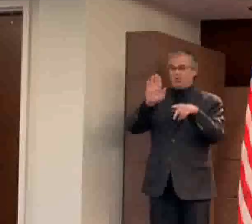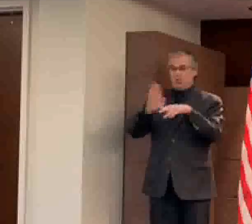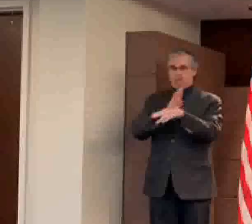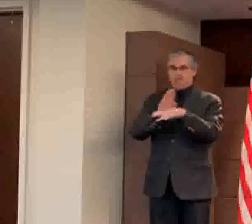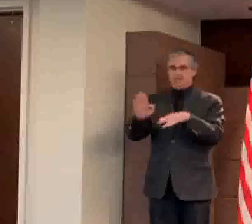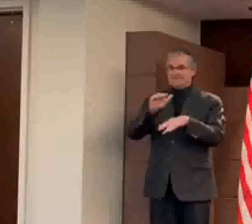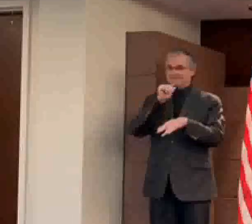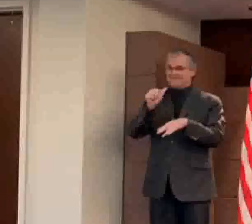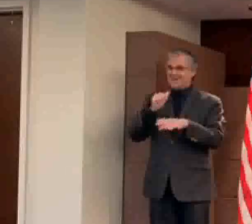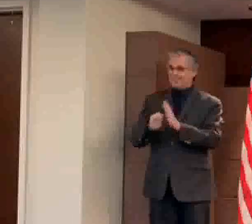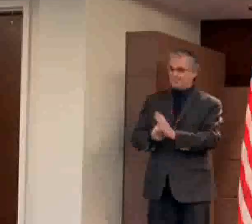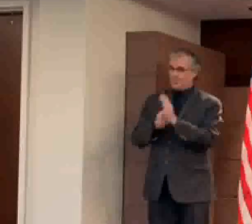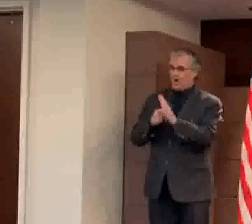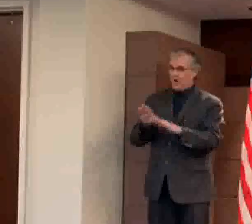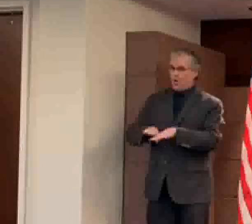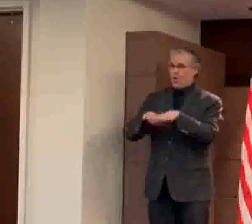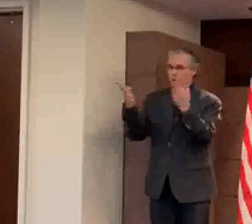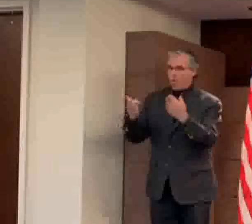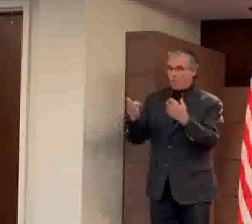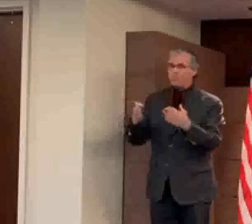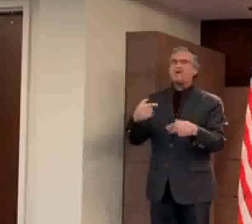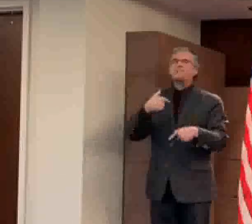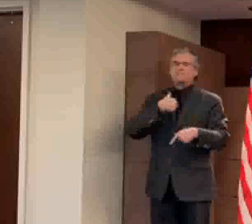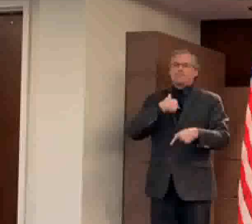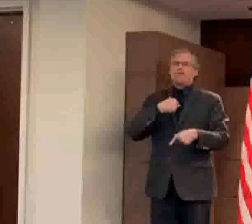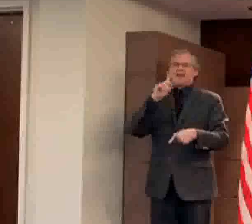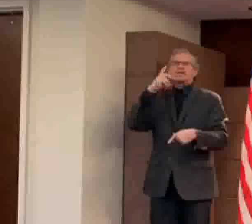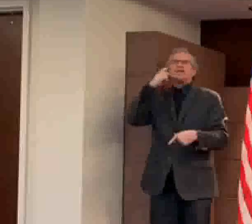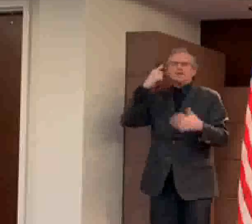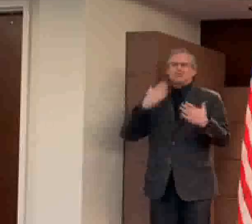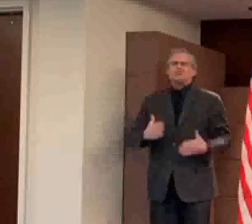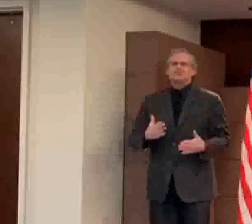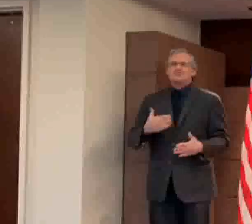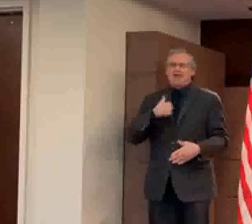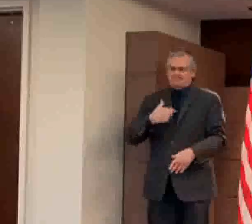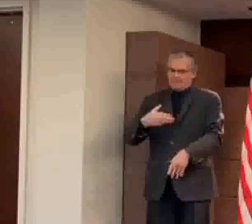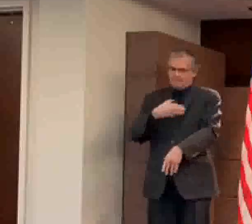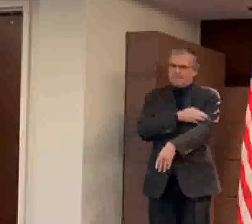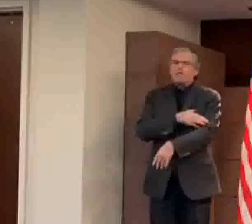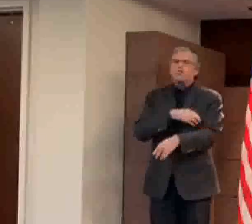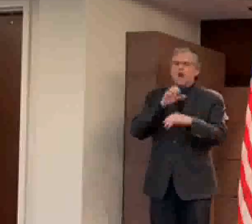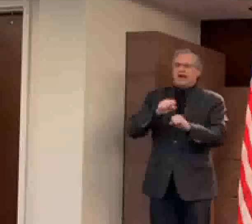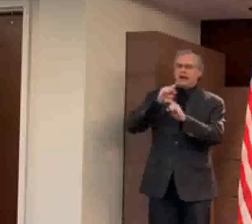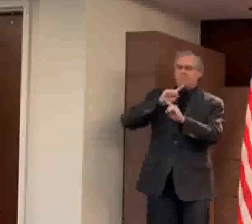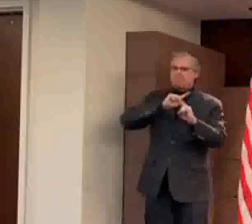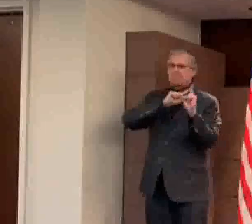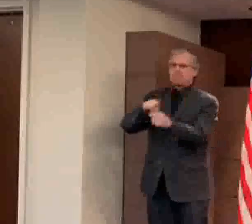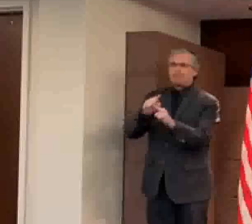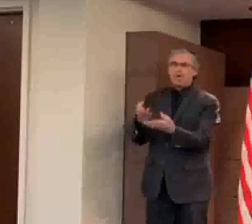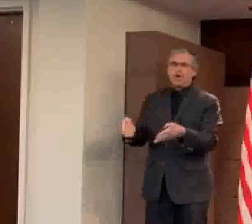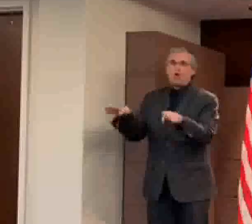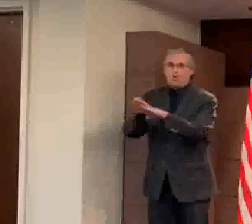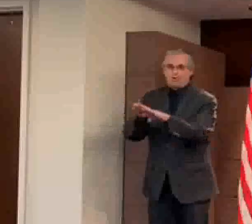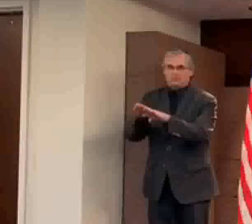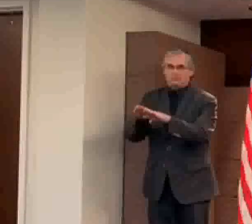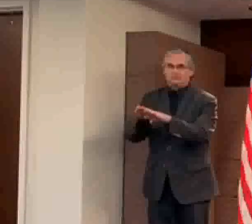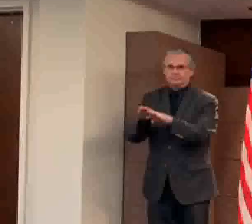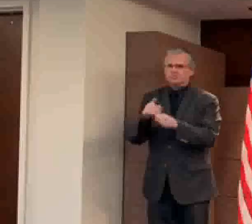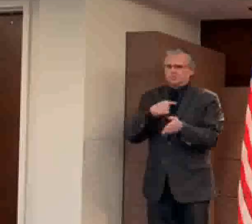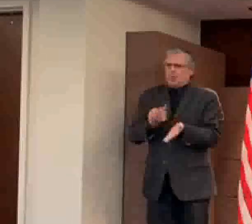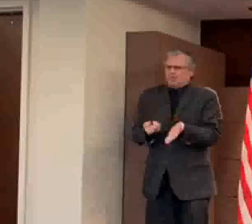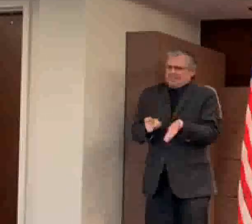power as governor under an emergency declaration to order you to close. I am signing a new emergency directive.